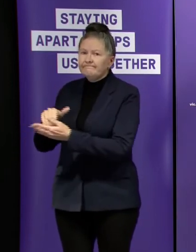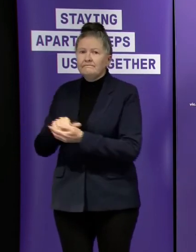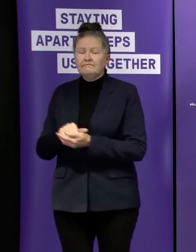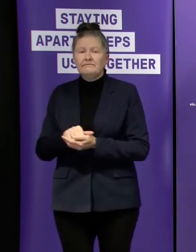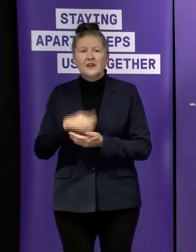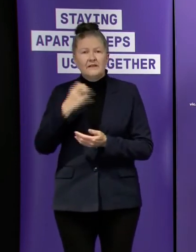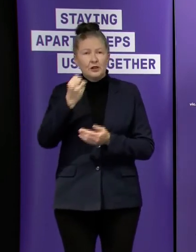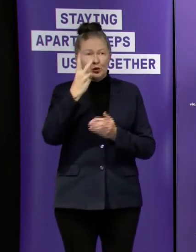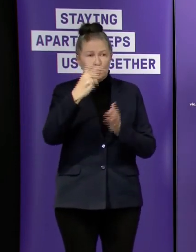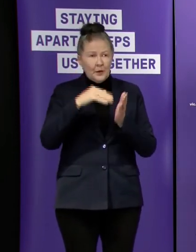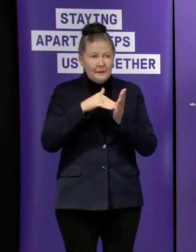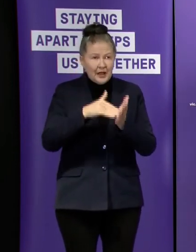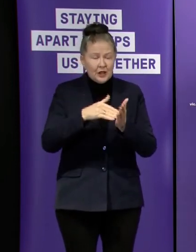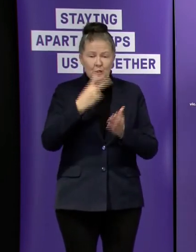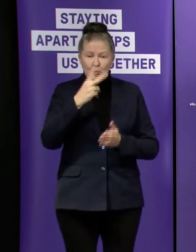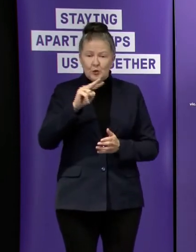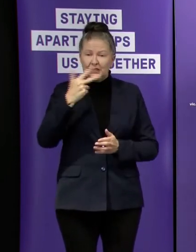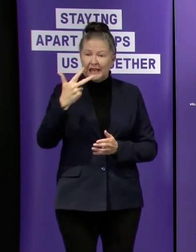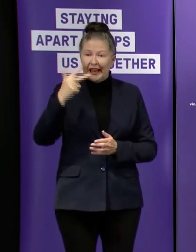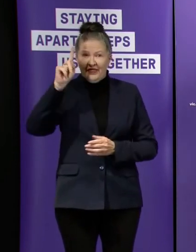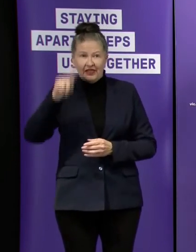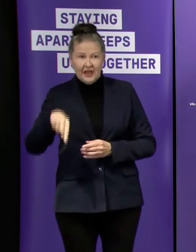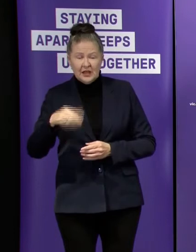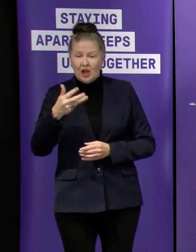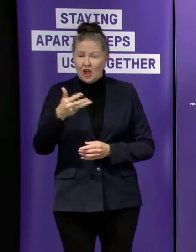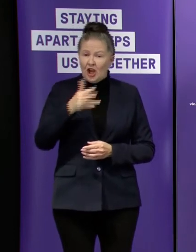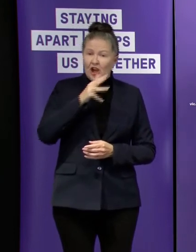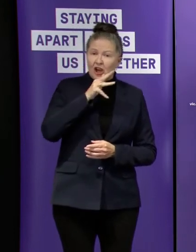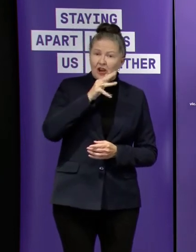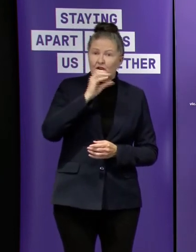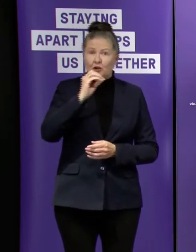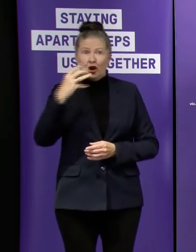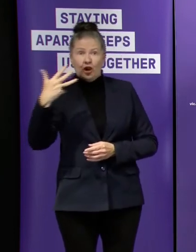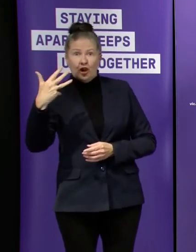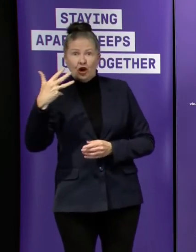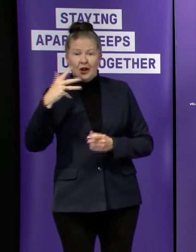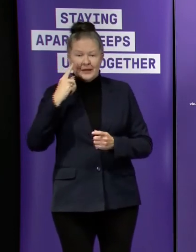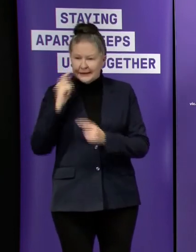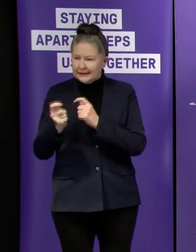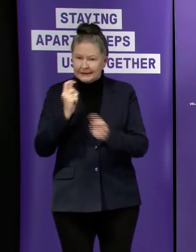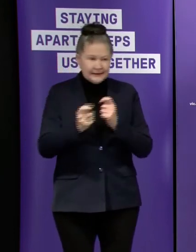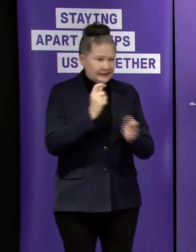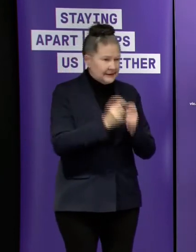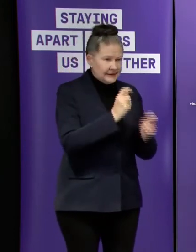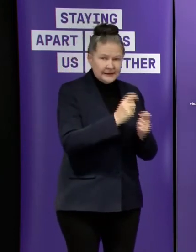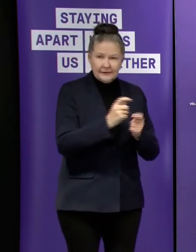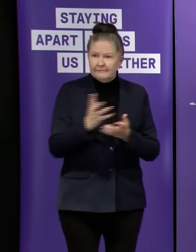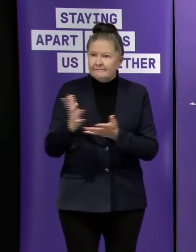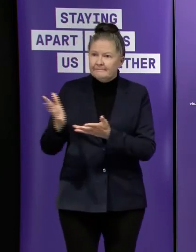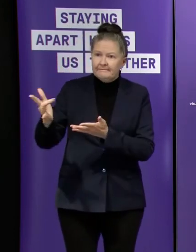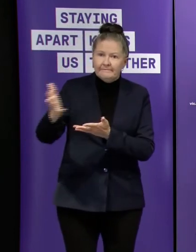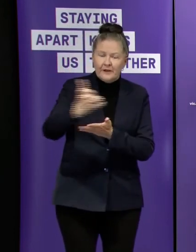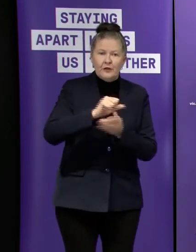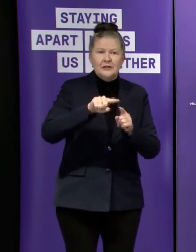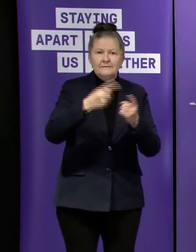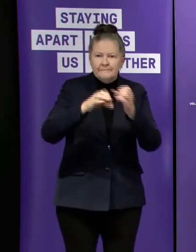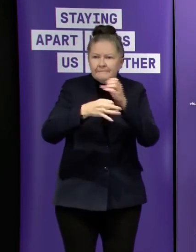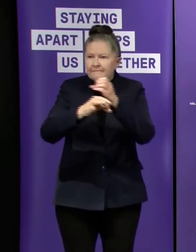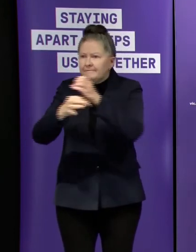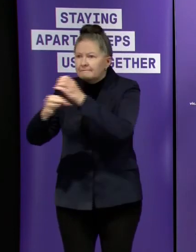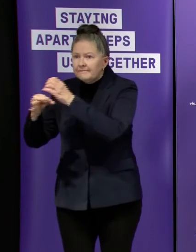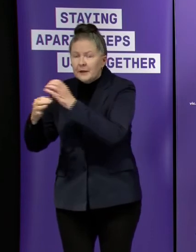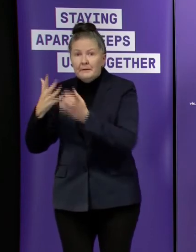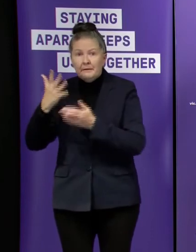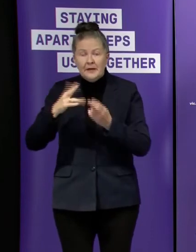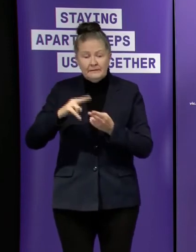and twenty eight thousand nine hundred and nine test results have been received from laboratories which is an